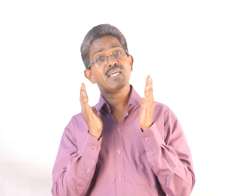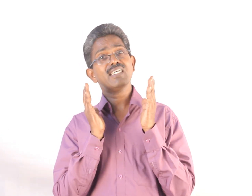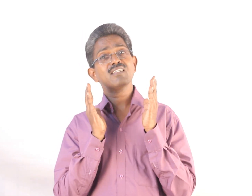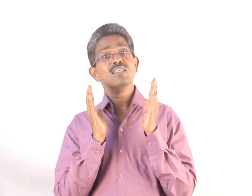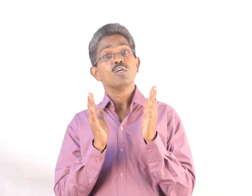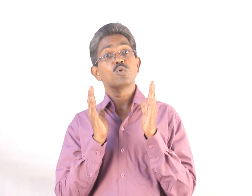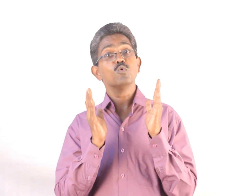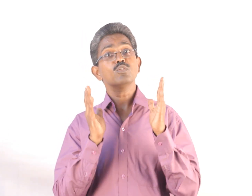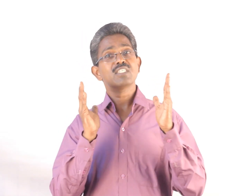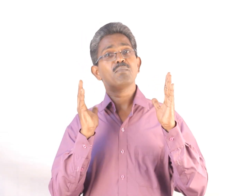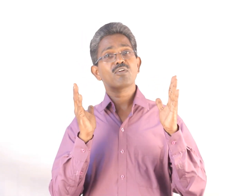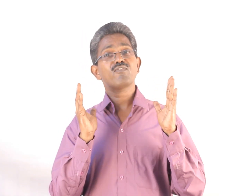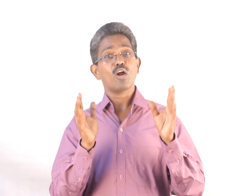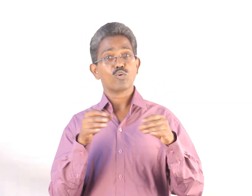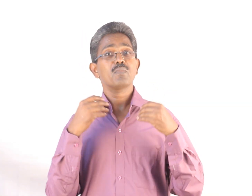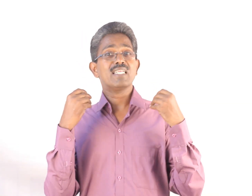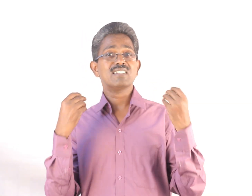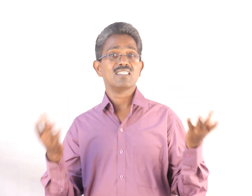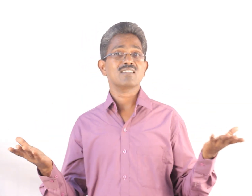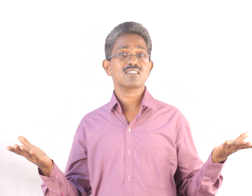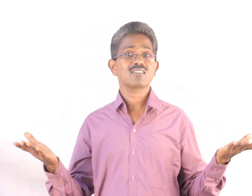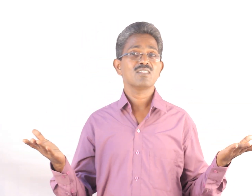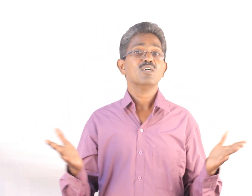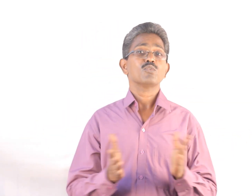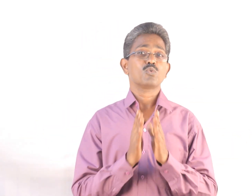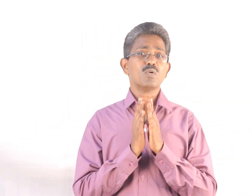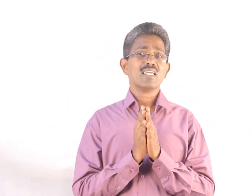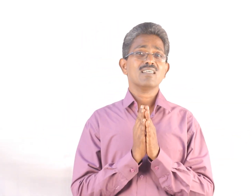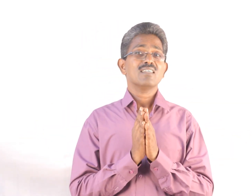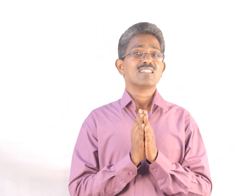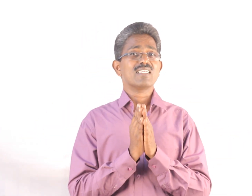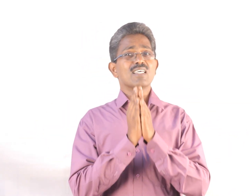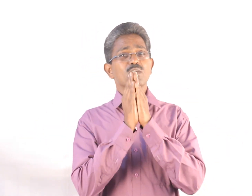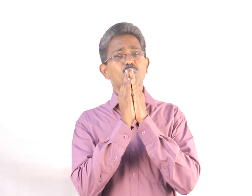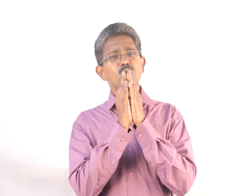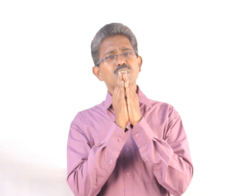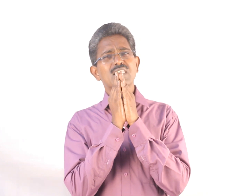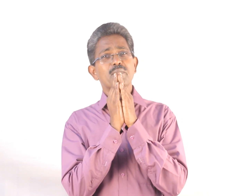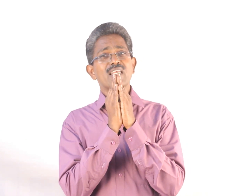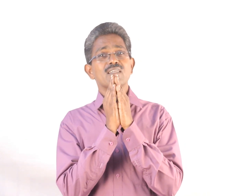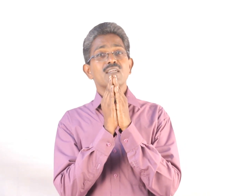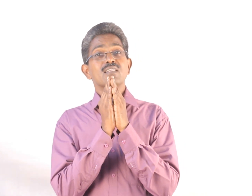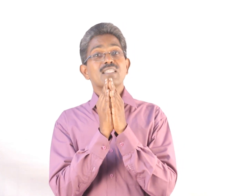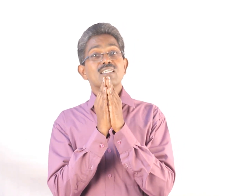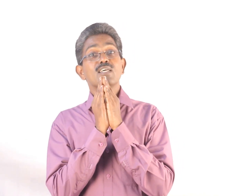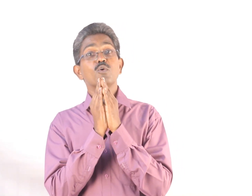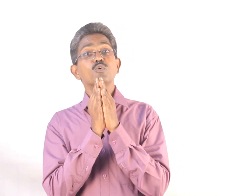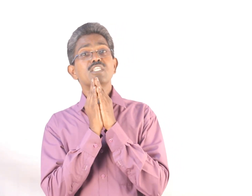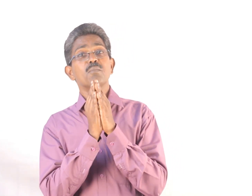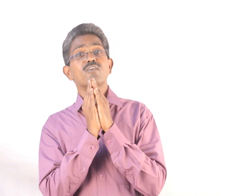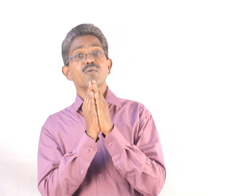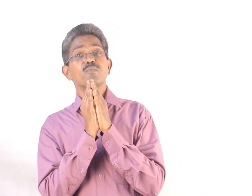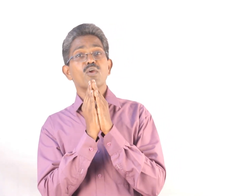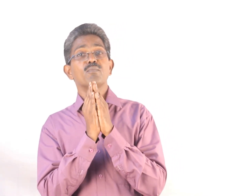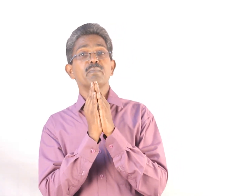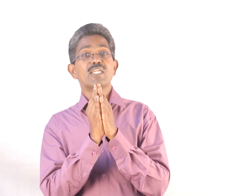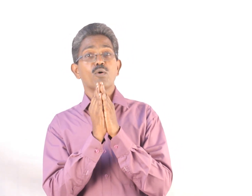require huge number of automobile engineers. So today, there is a huge demand, there is a huge number of employment